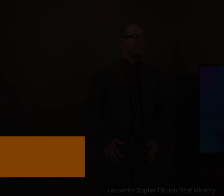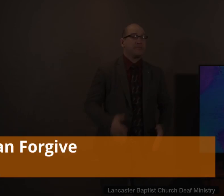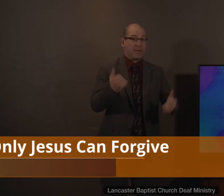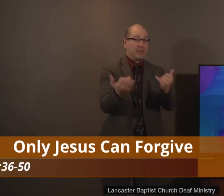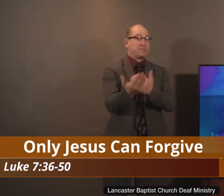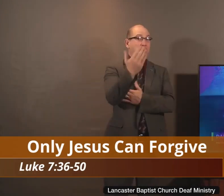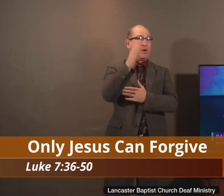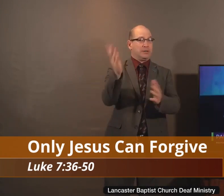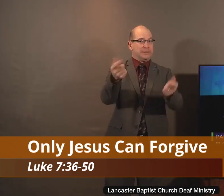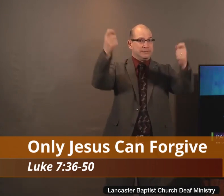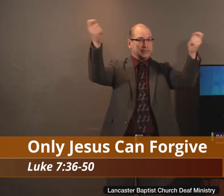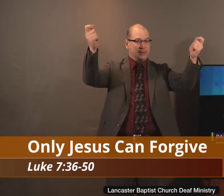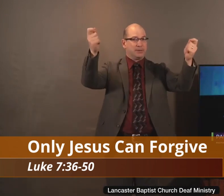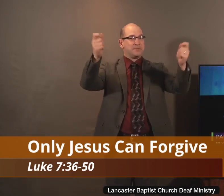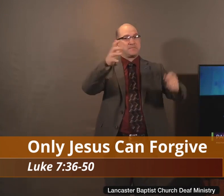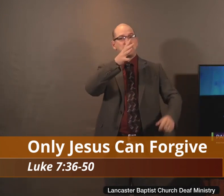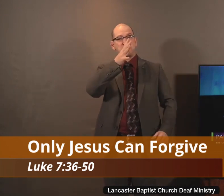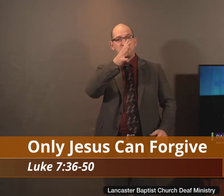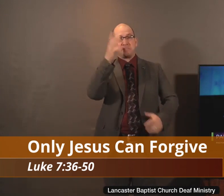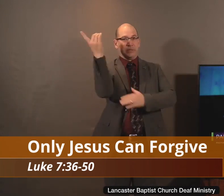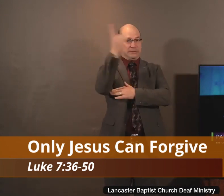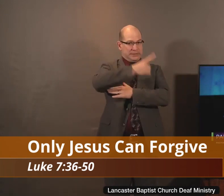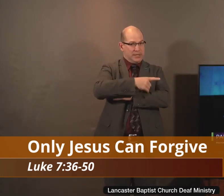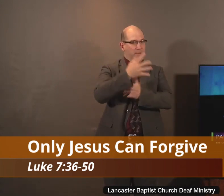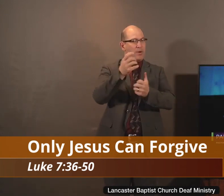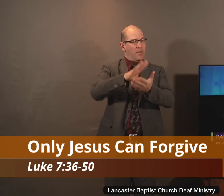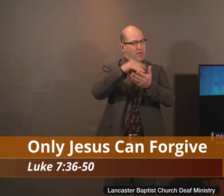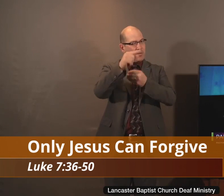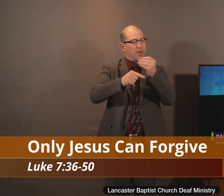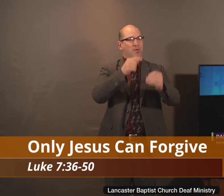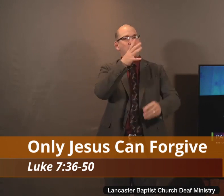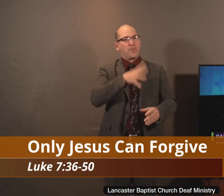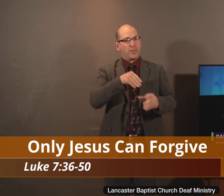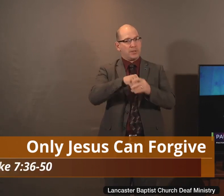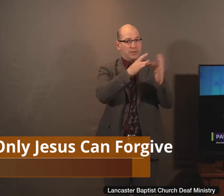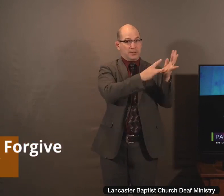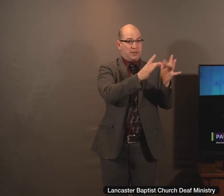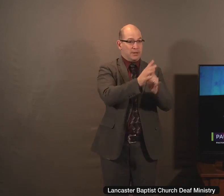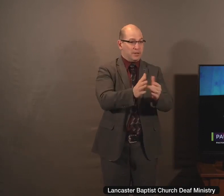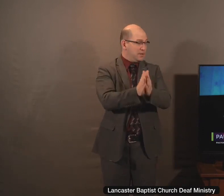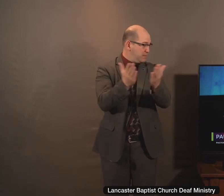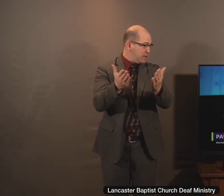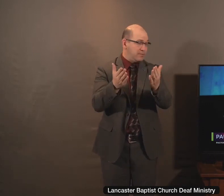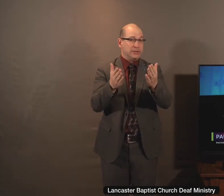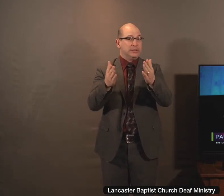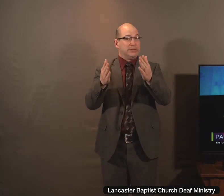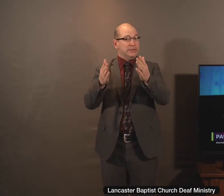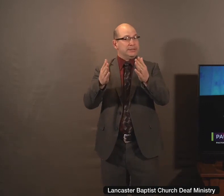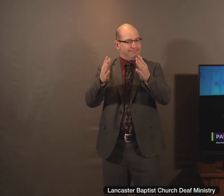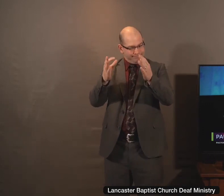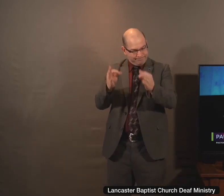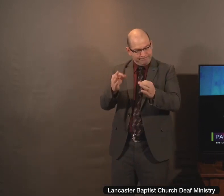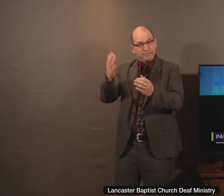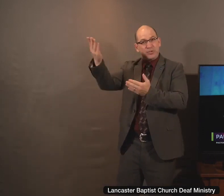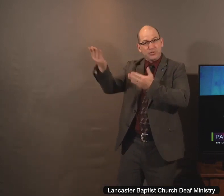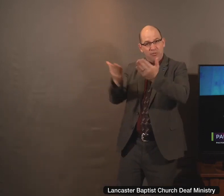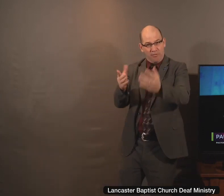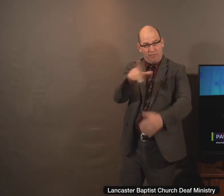We celebrate Mother's Day. I want you to learn about a woman in the Bible who chose to serve the Lord and believe on Him